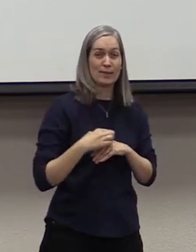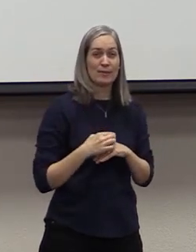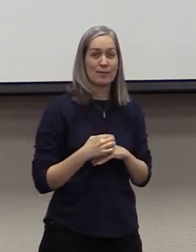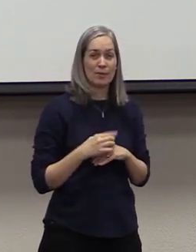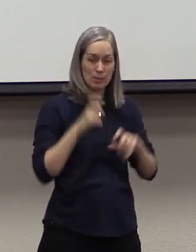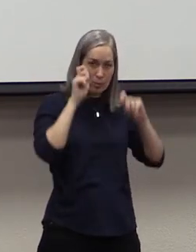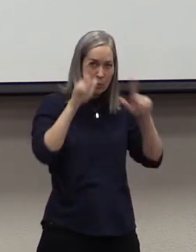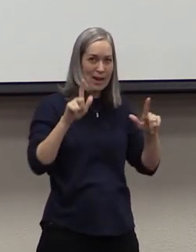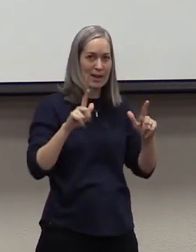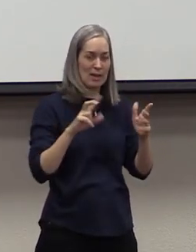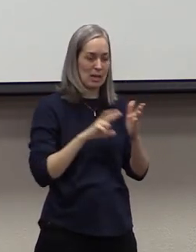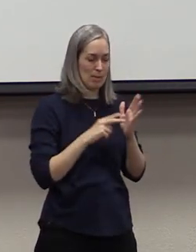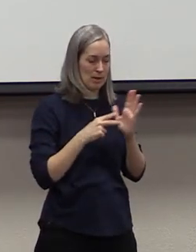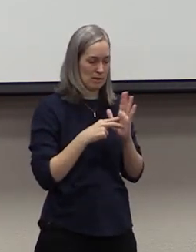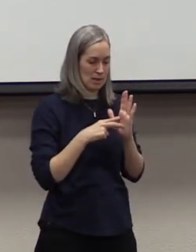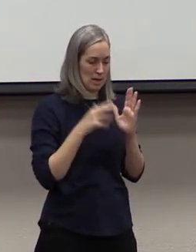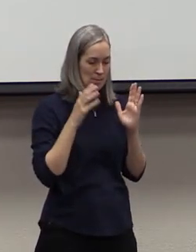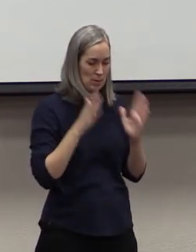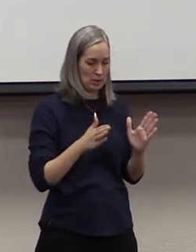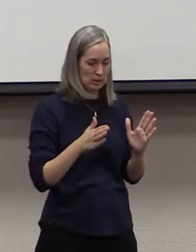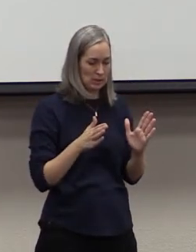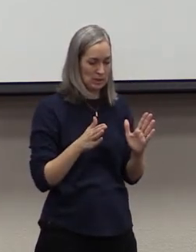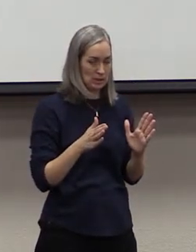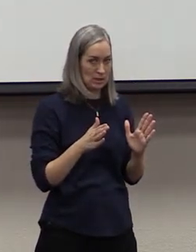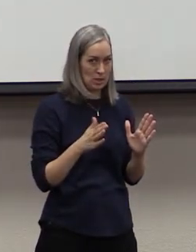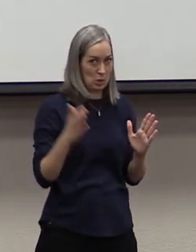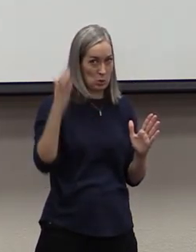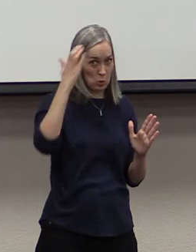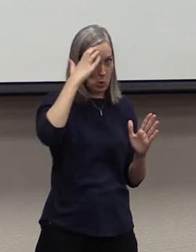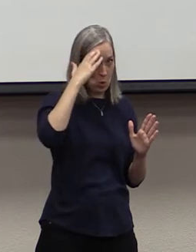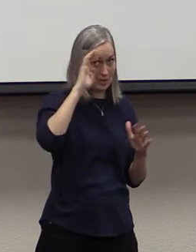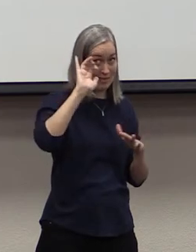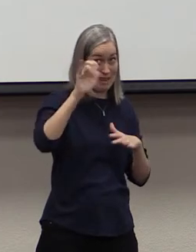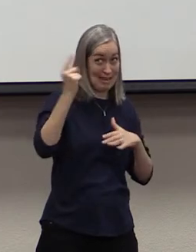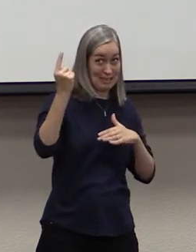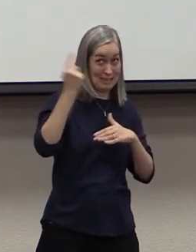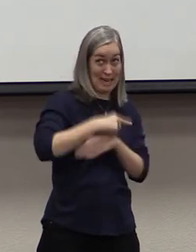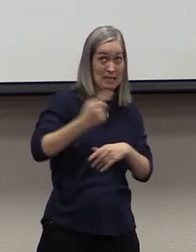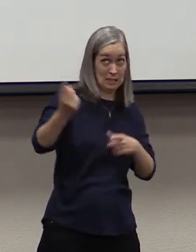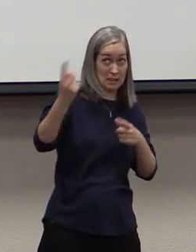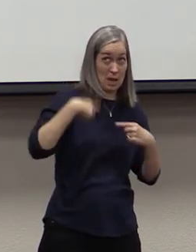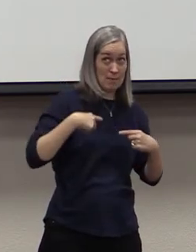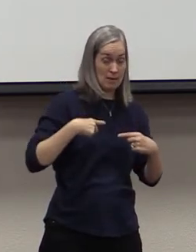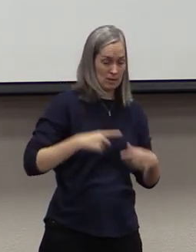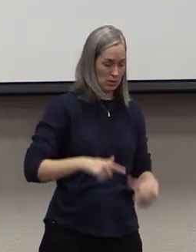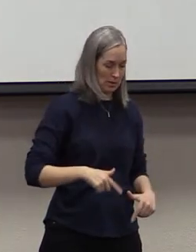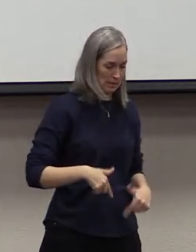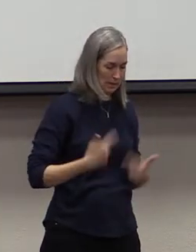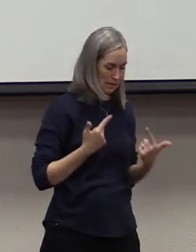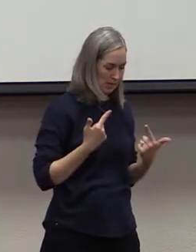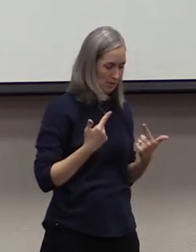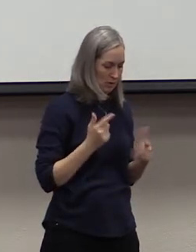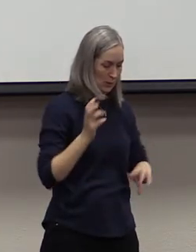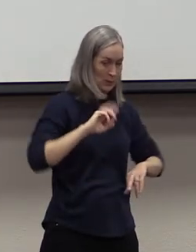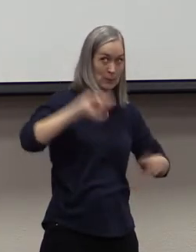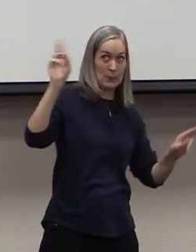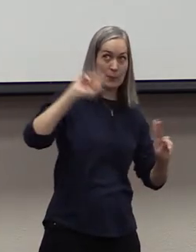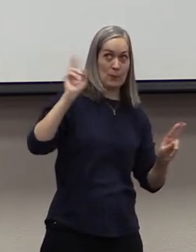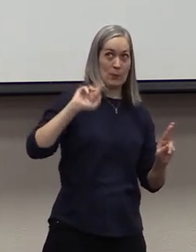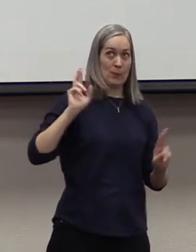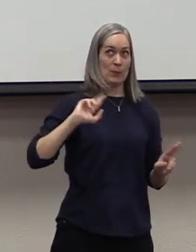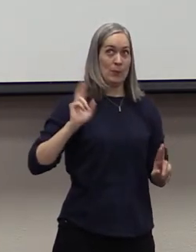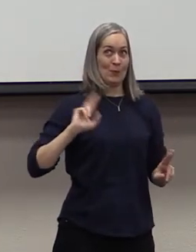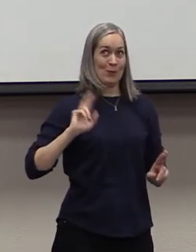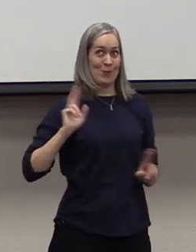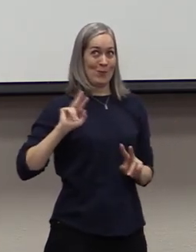To be awake means that the person is aware of that day that is coming and is living in a sense of readiness for that